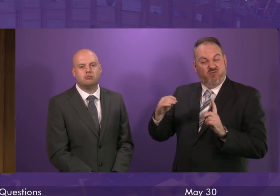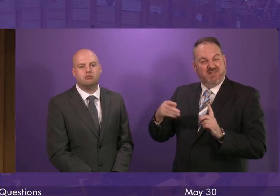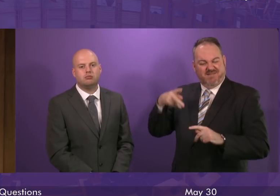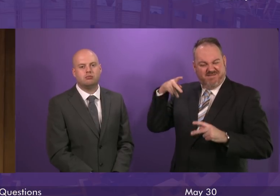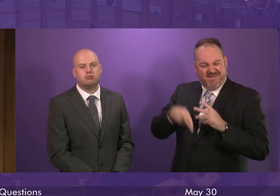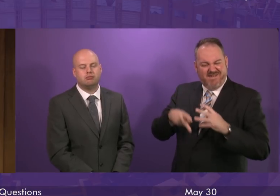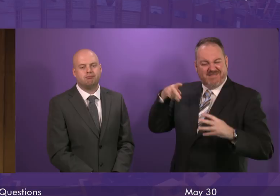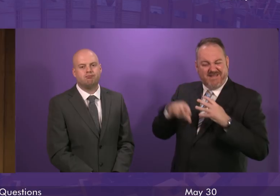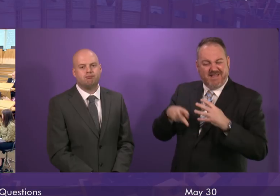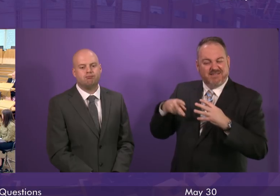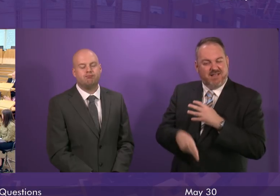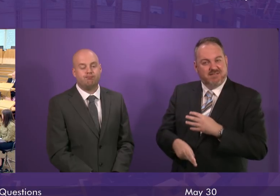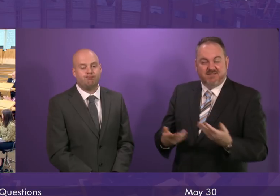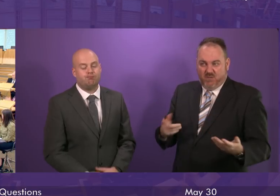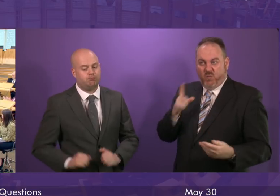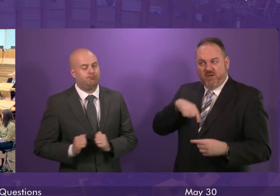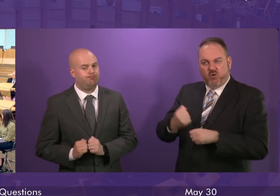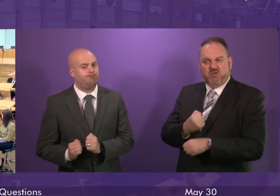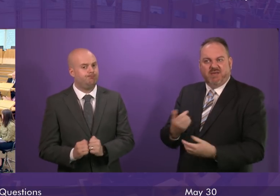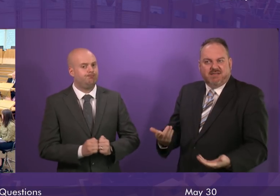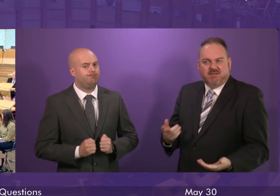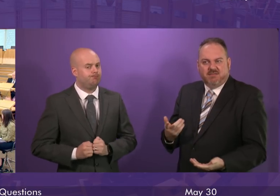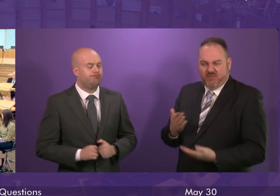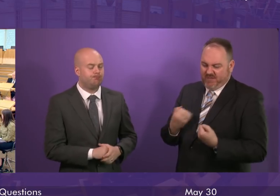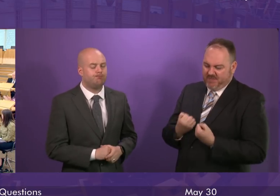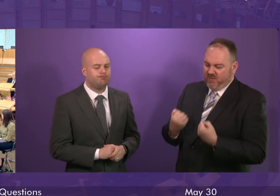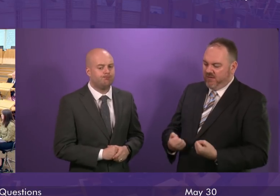hundreds of millions of pounds. Hear, hear. First Minister.